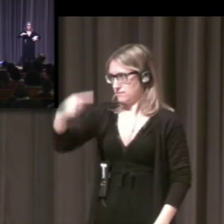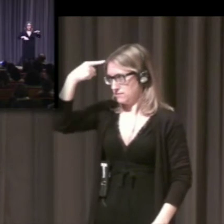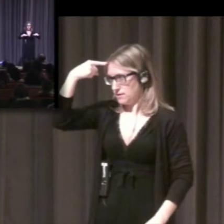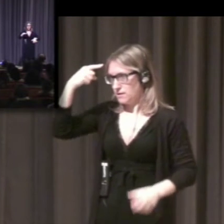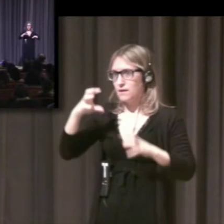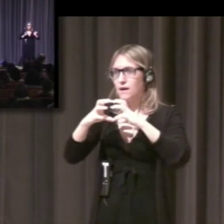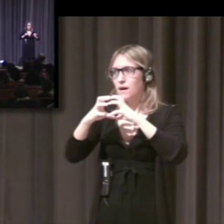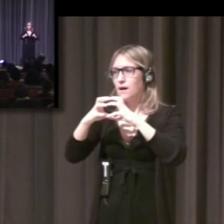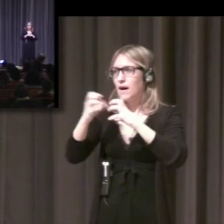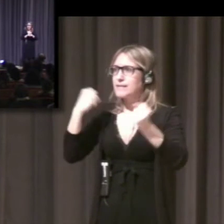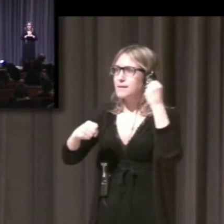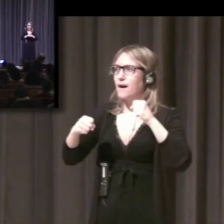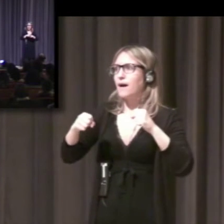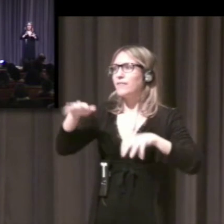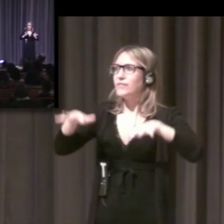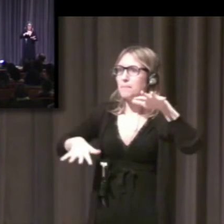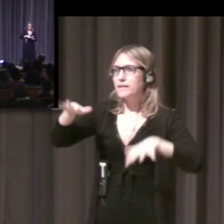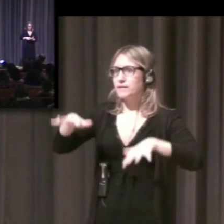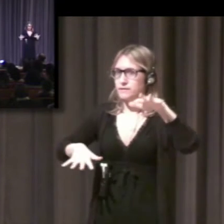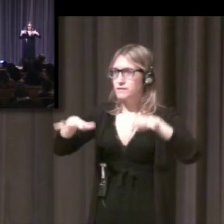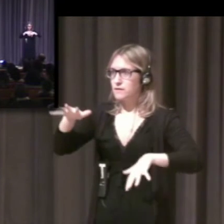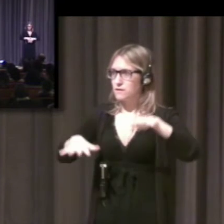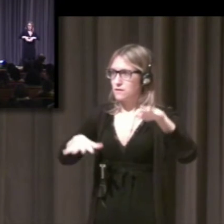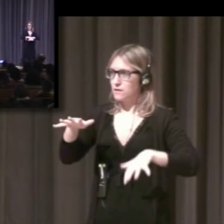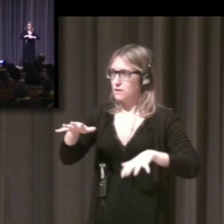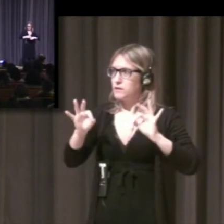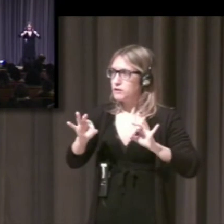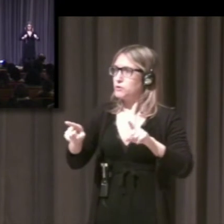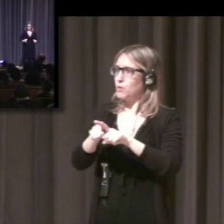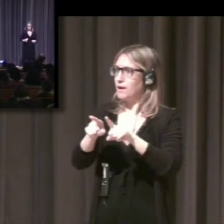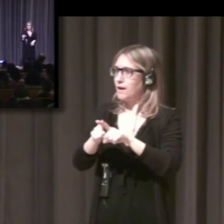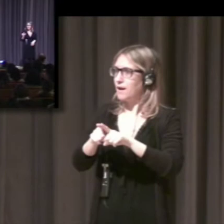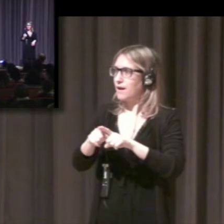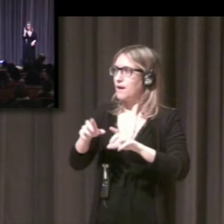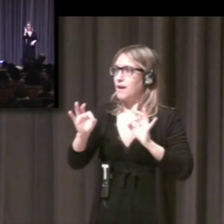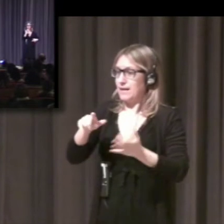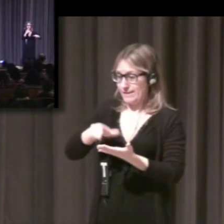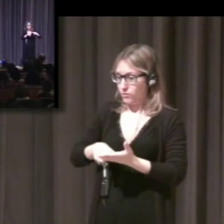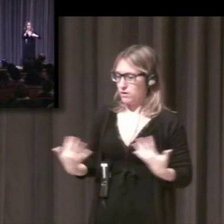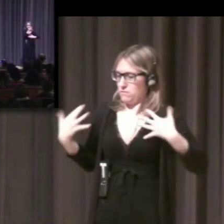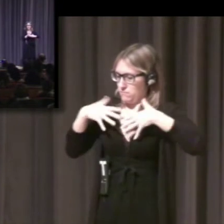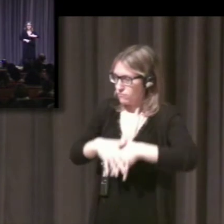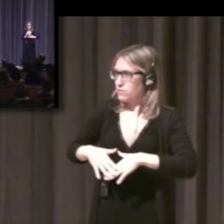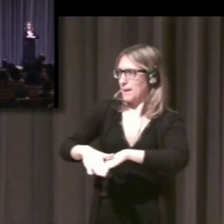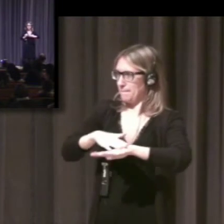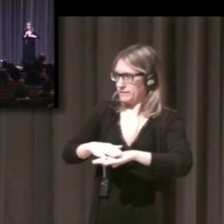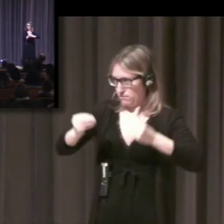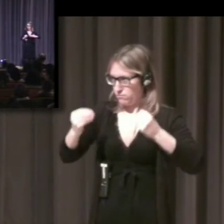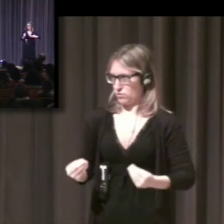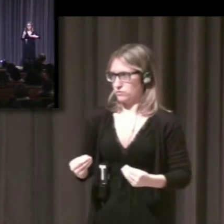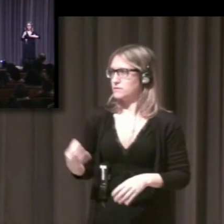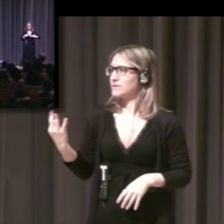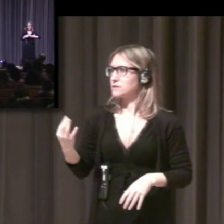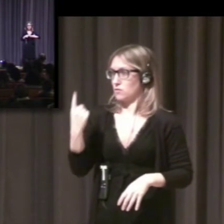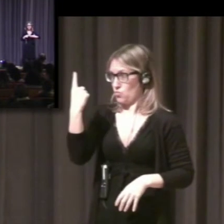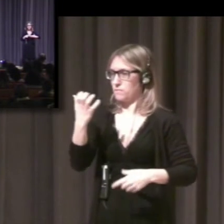One is literacy. The strongest correlate to being